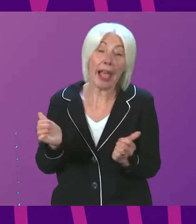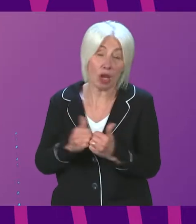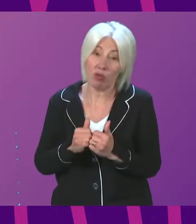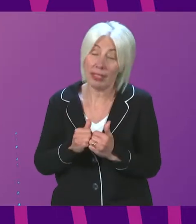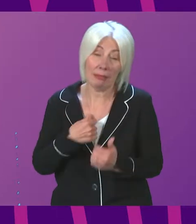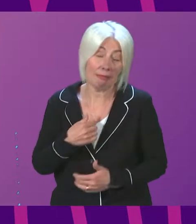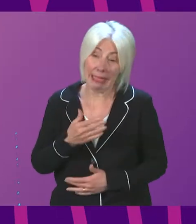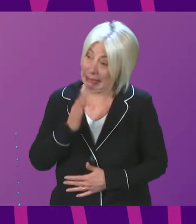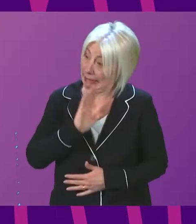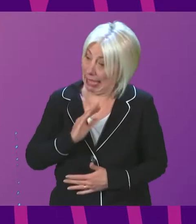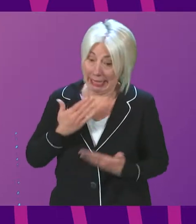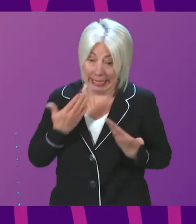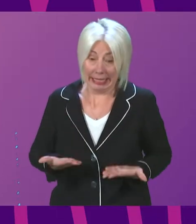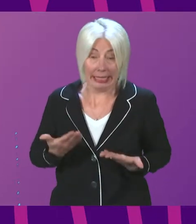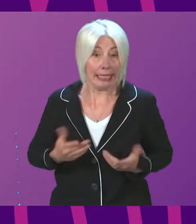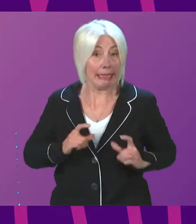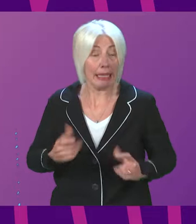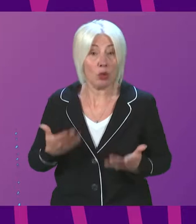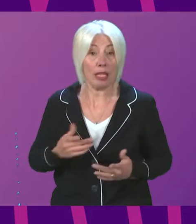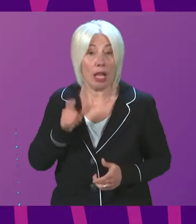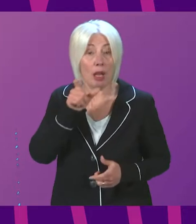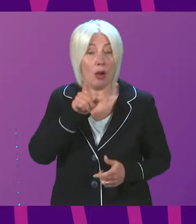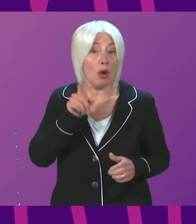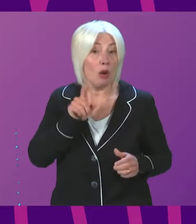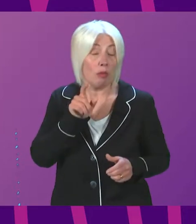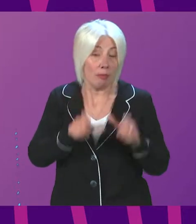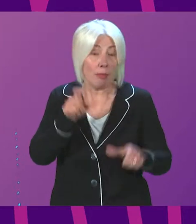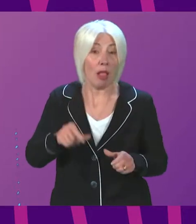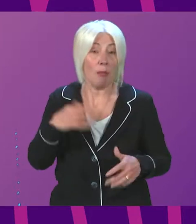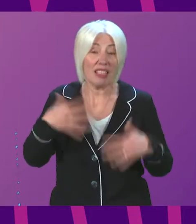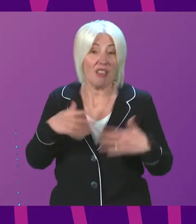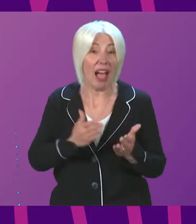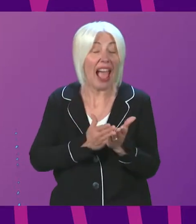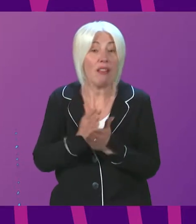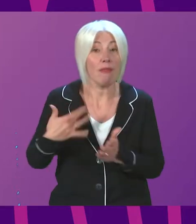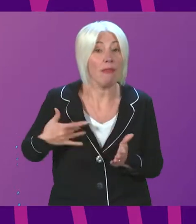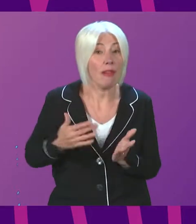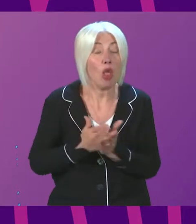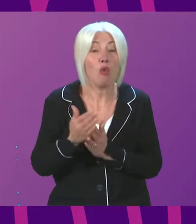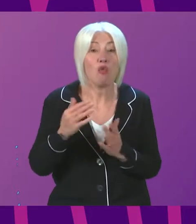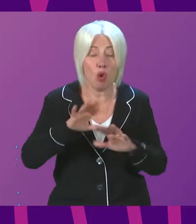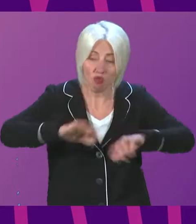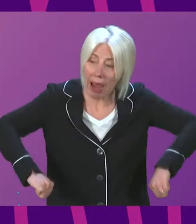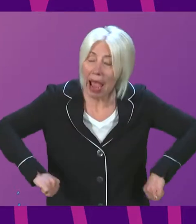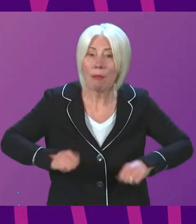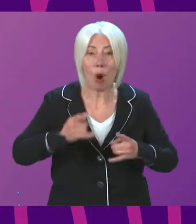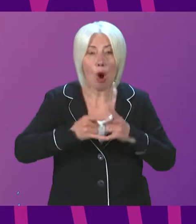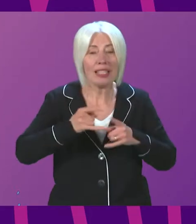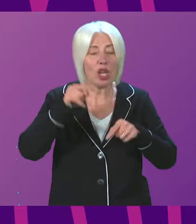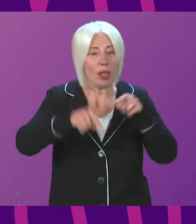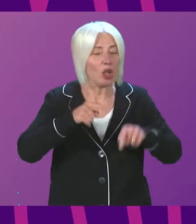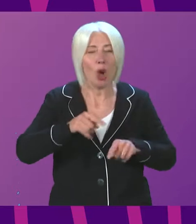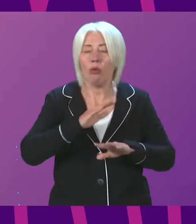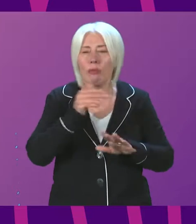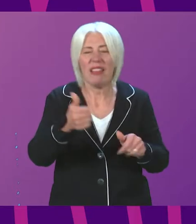even in our society today that many survivors of rape and sexual assault are often left feeling under supported